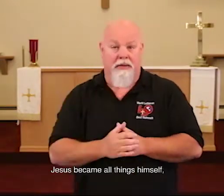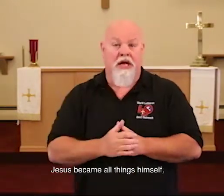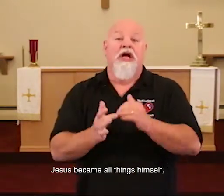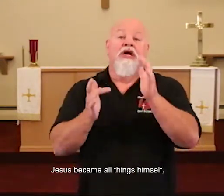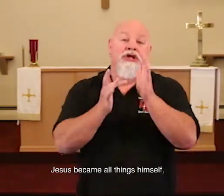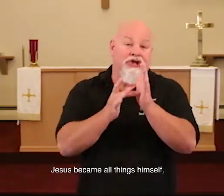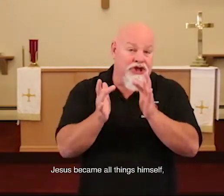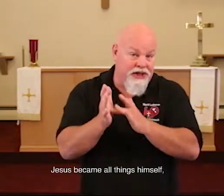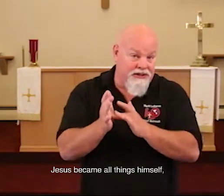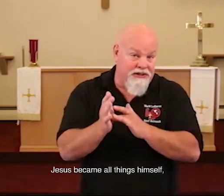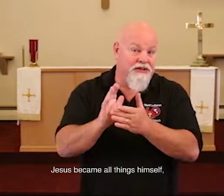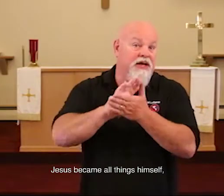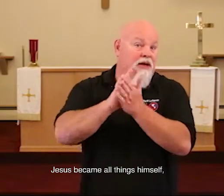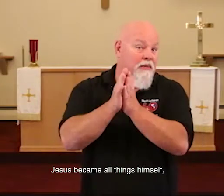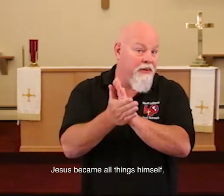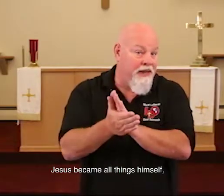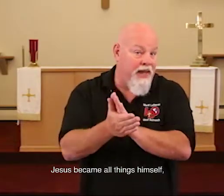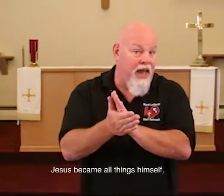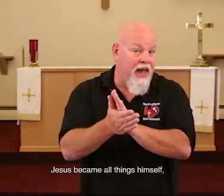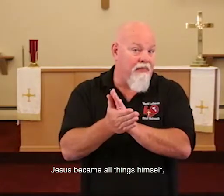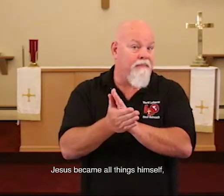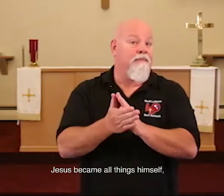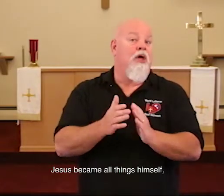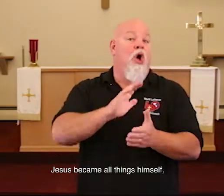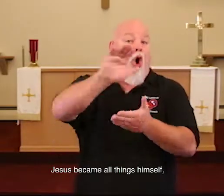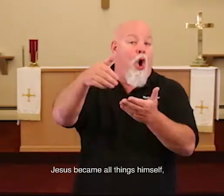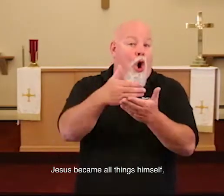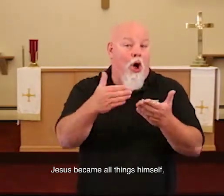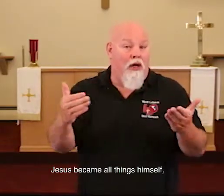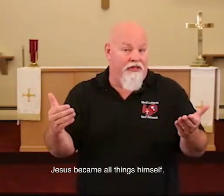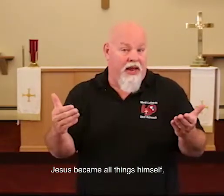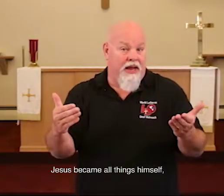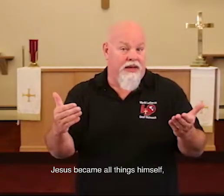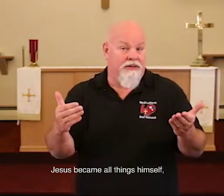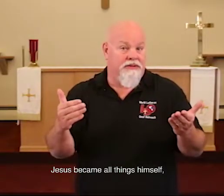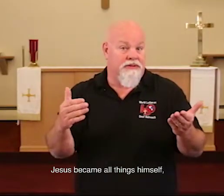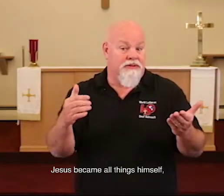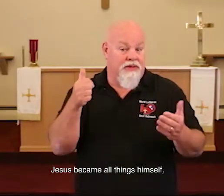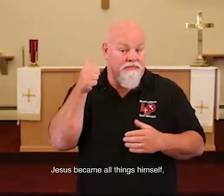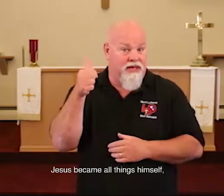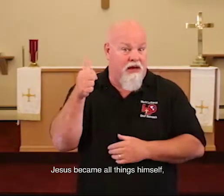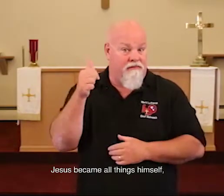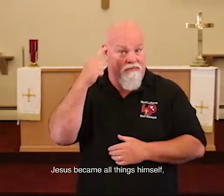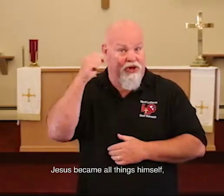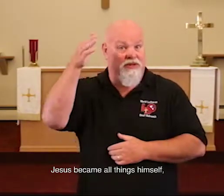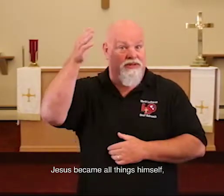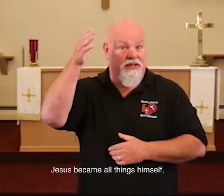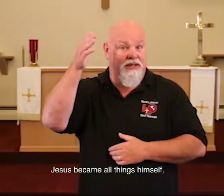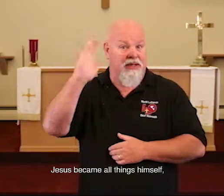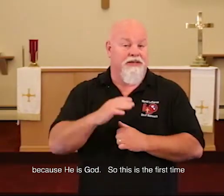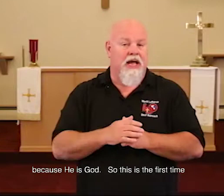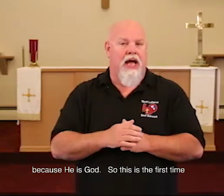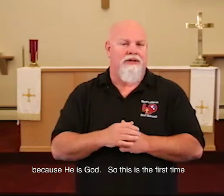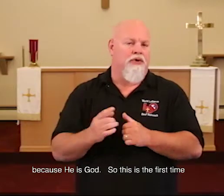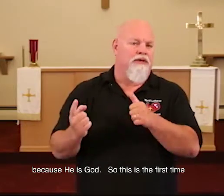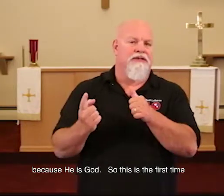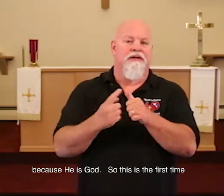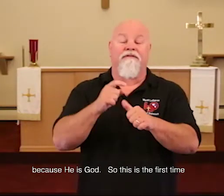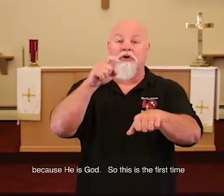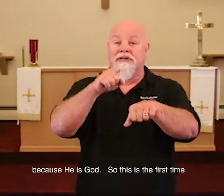Jesus became all things Himself because He is God. So this is the first